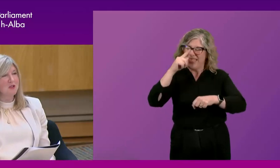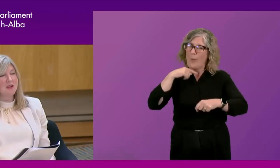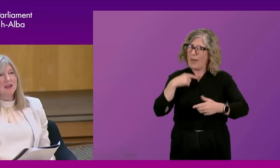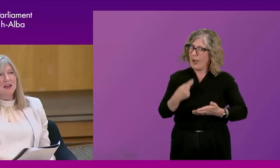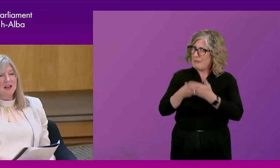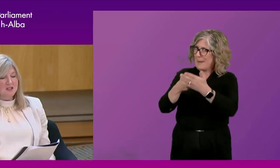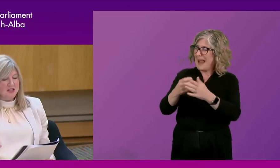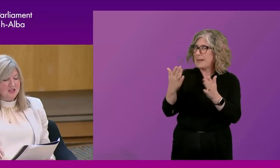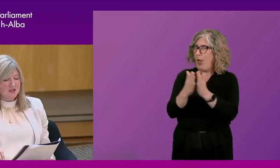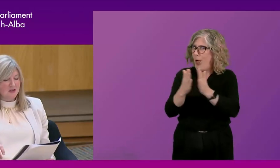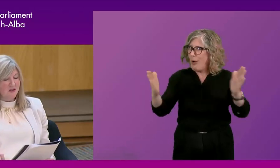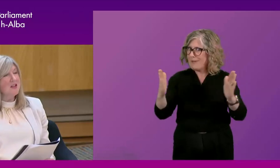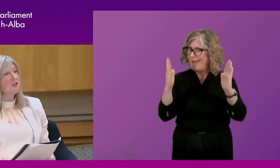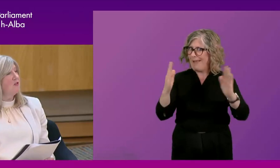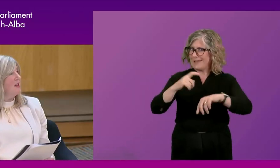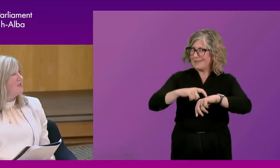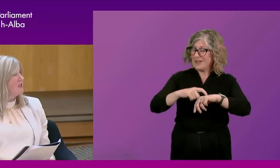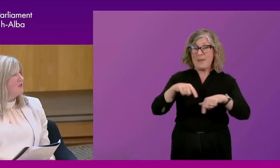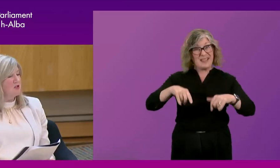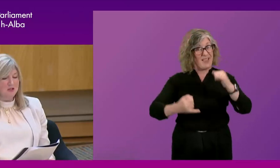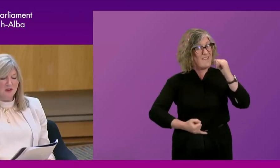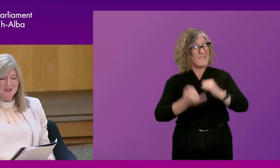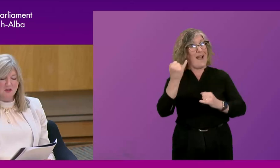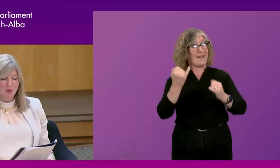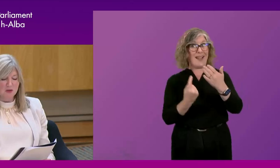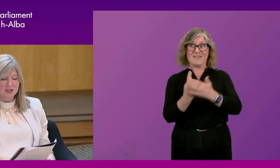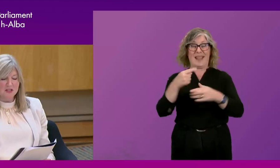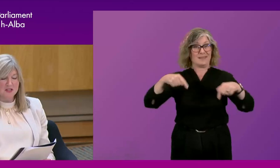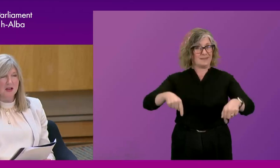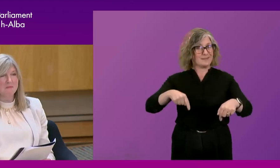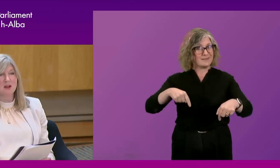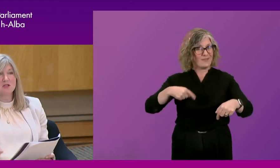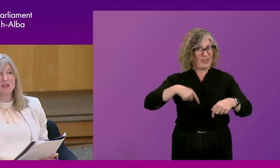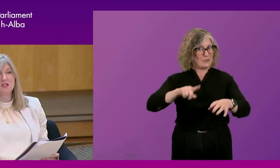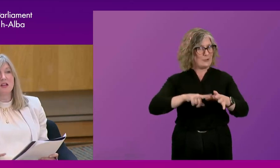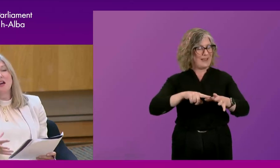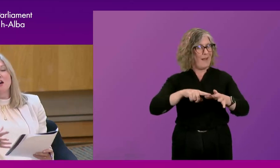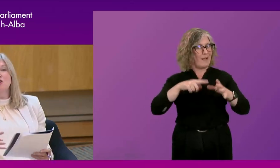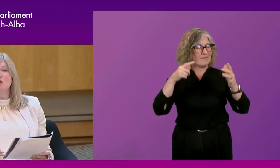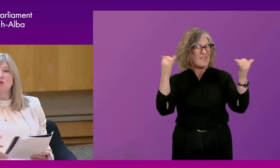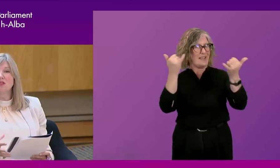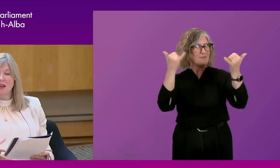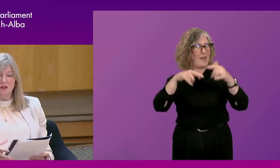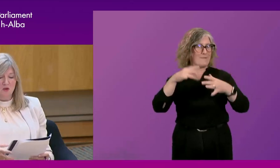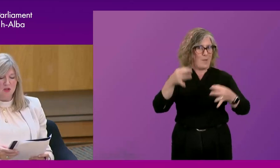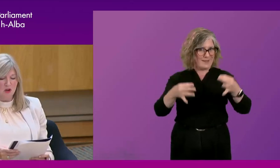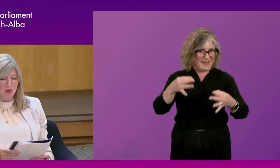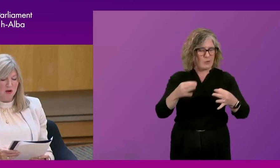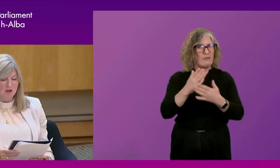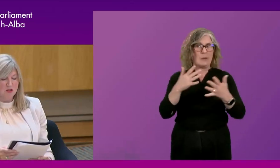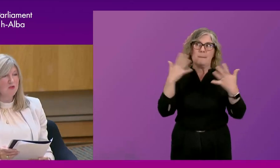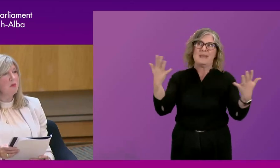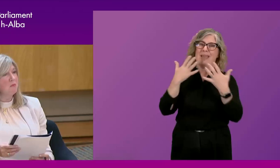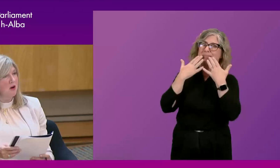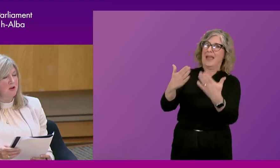in future. And as this is the final event in this year's Festival of Politics, um, I'd just like to say a huge thank you to our